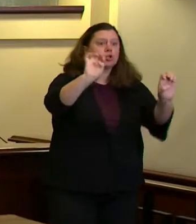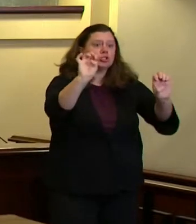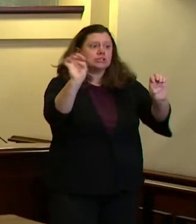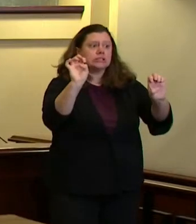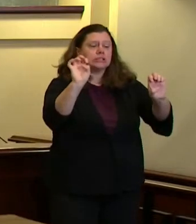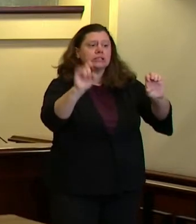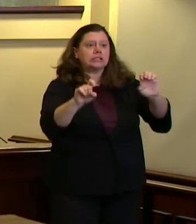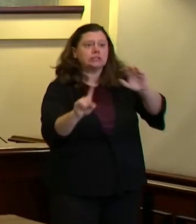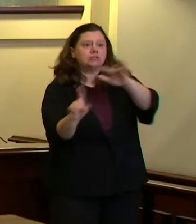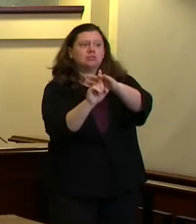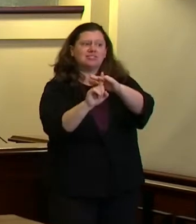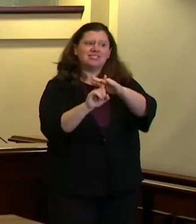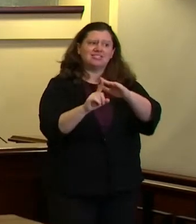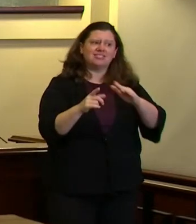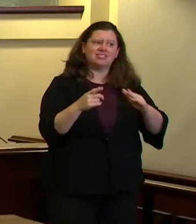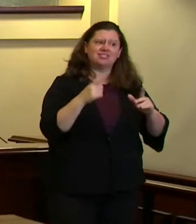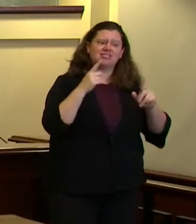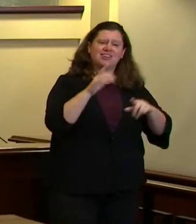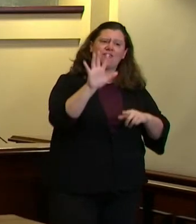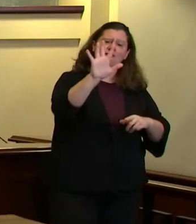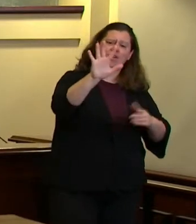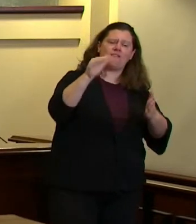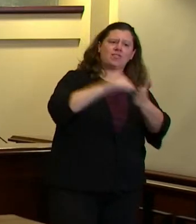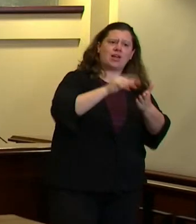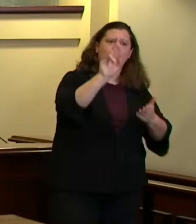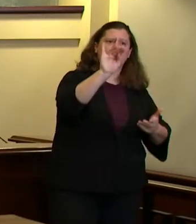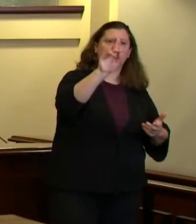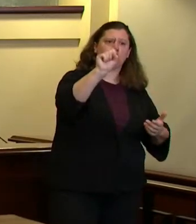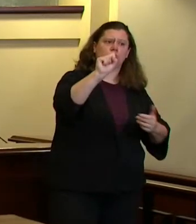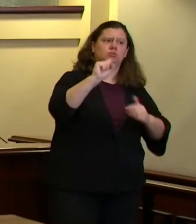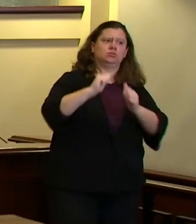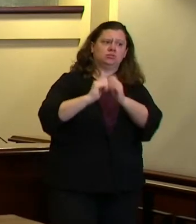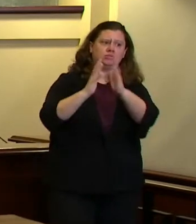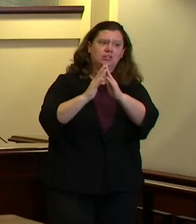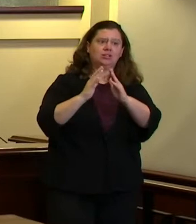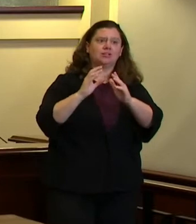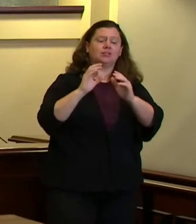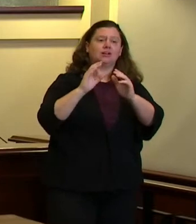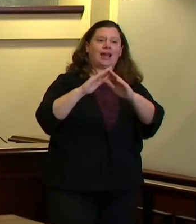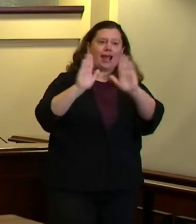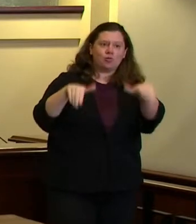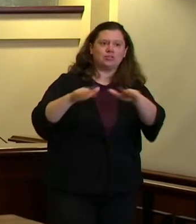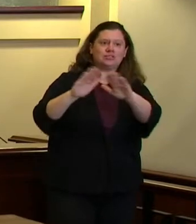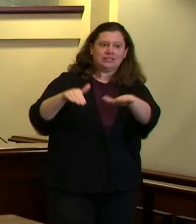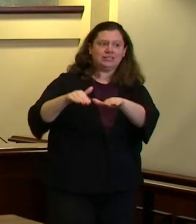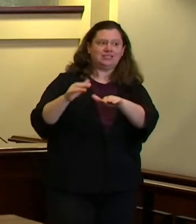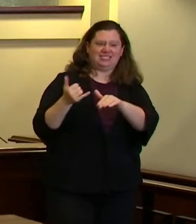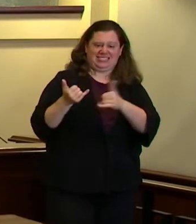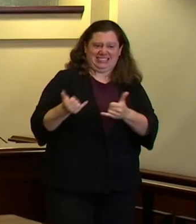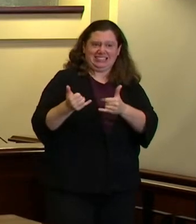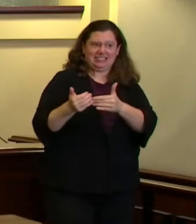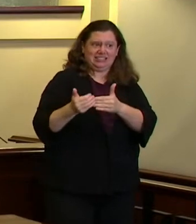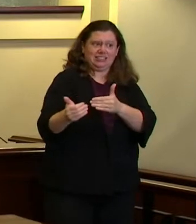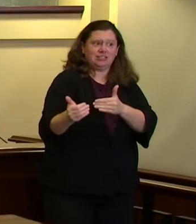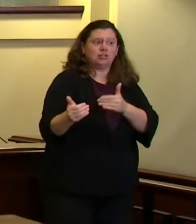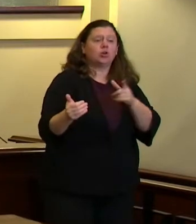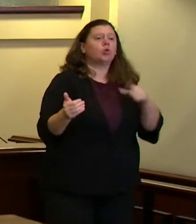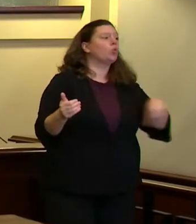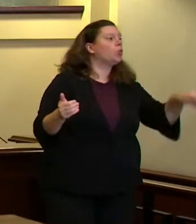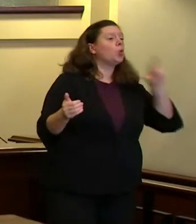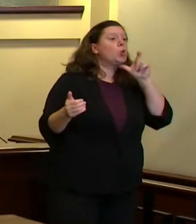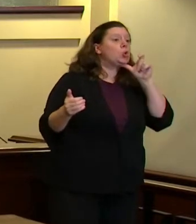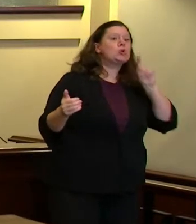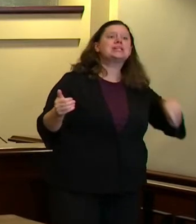5 000 units of housing in place quickly for those who desperately need to get off the streets